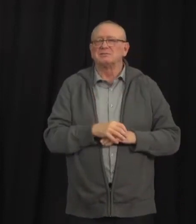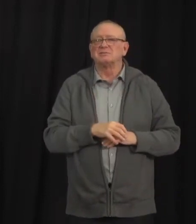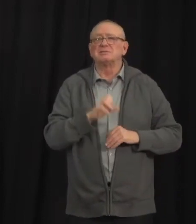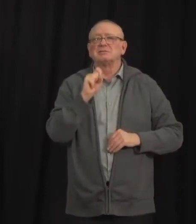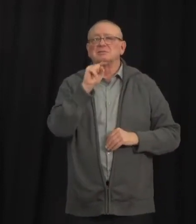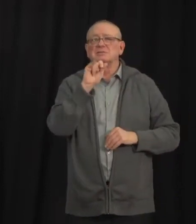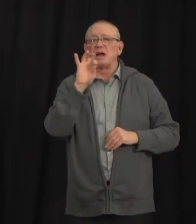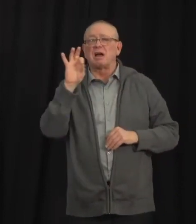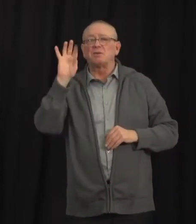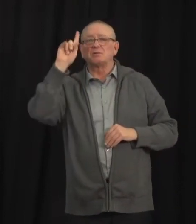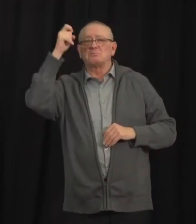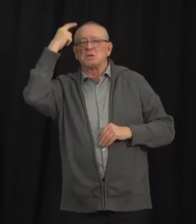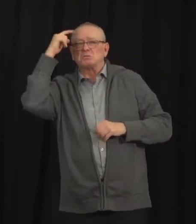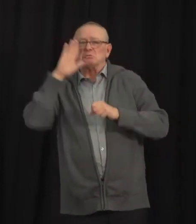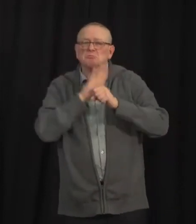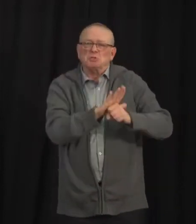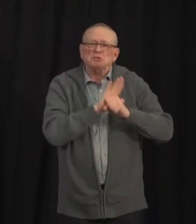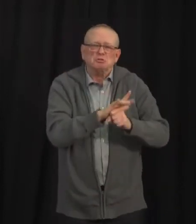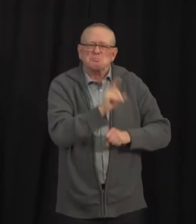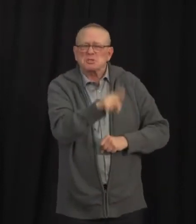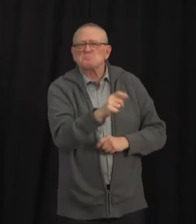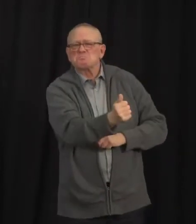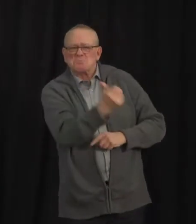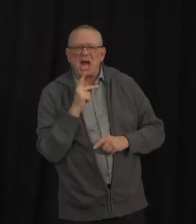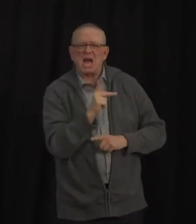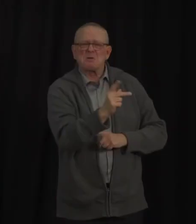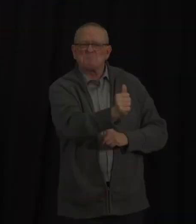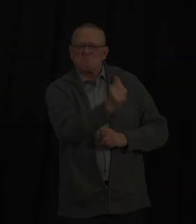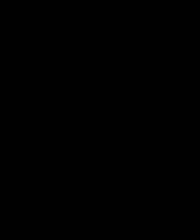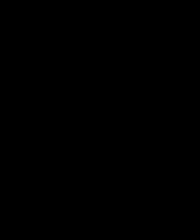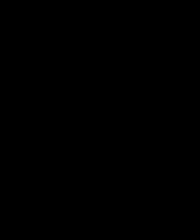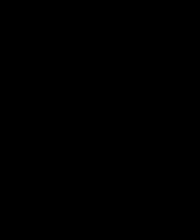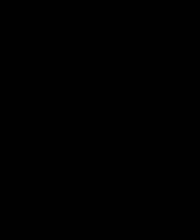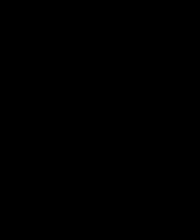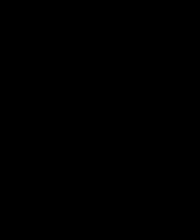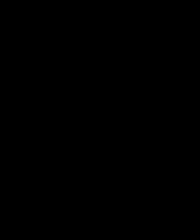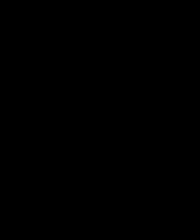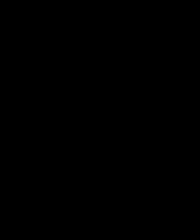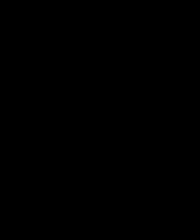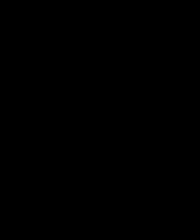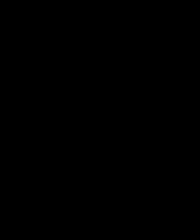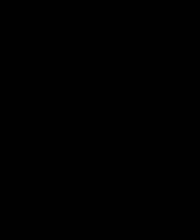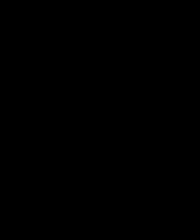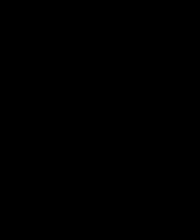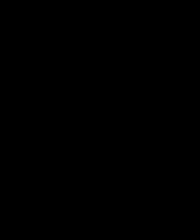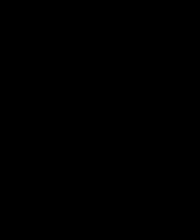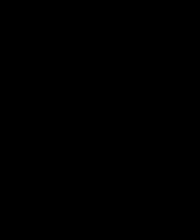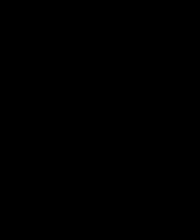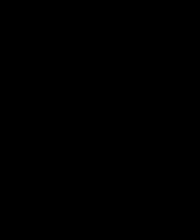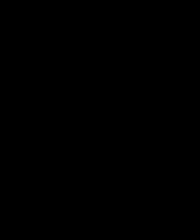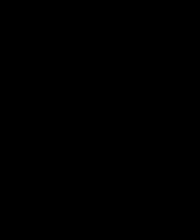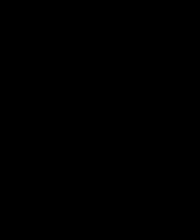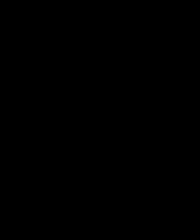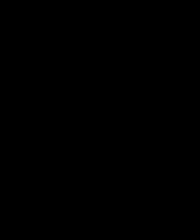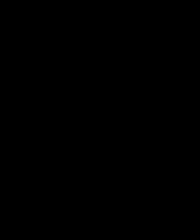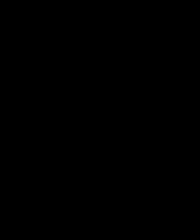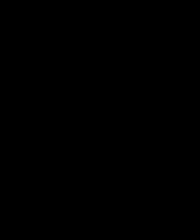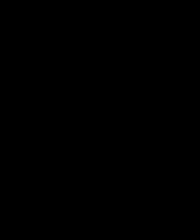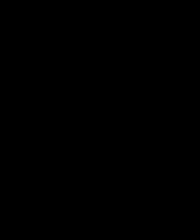as this puts everyone in the workplace at risk. Those who are constantly